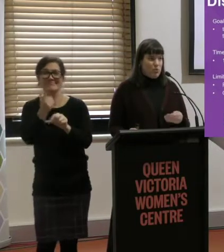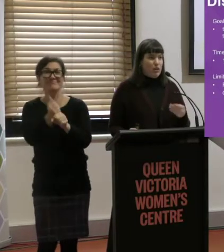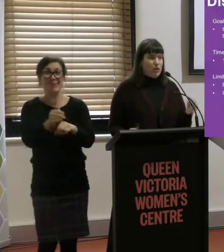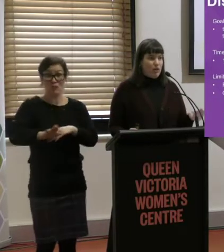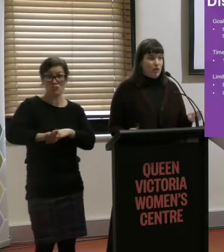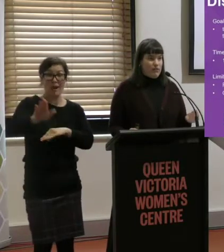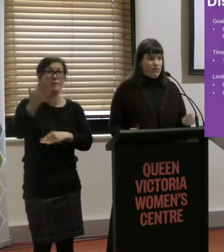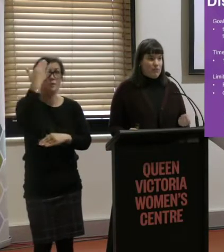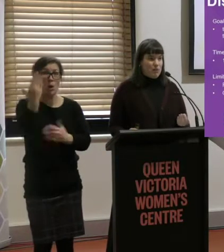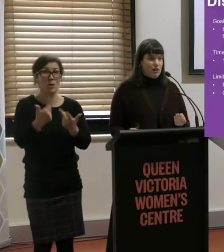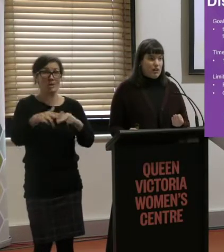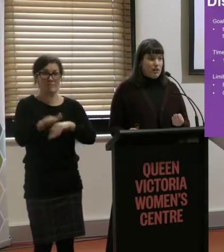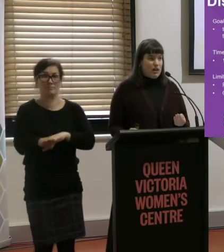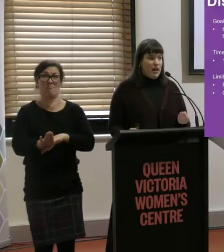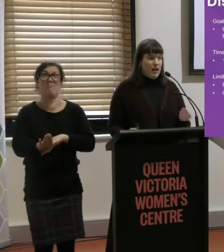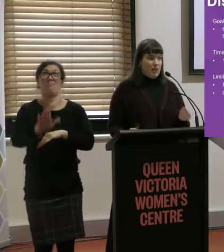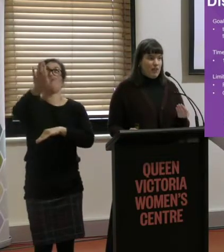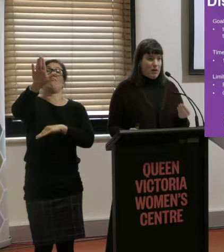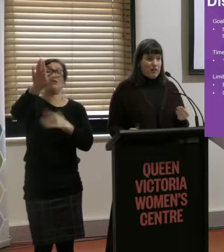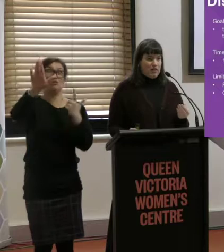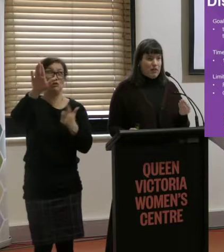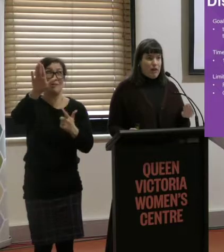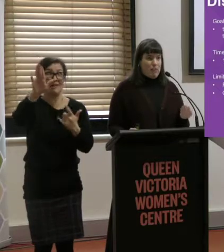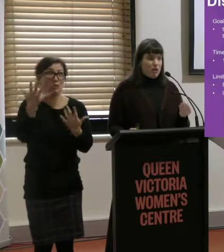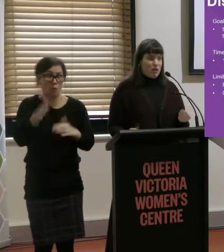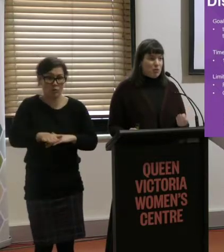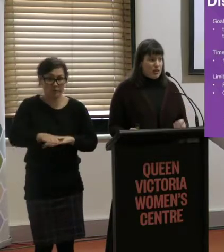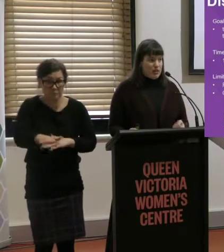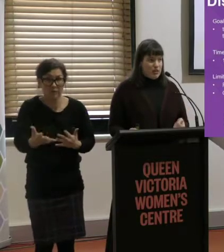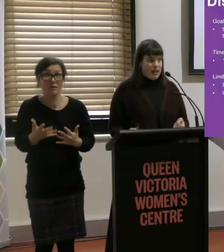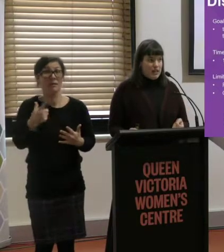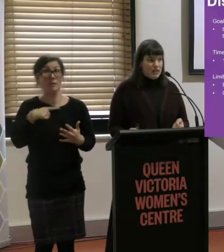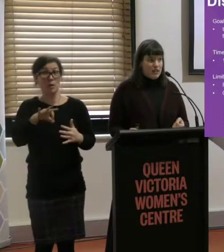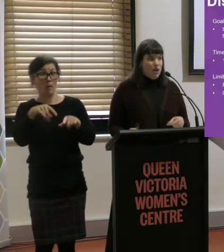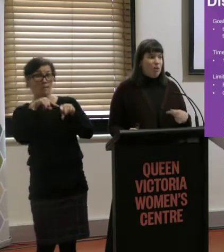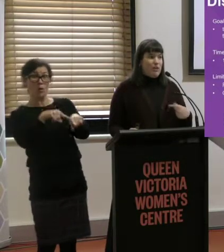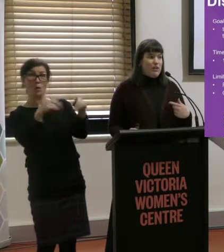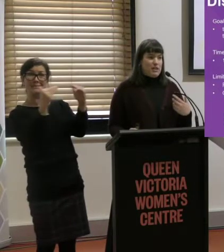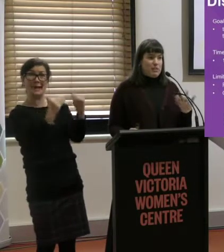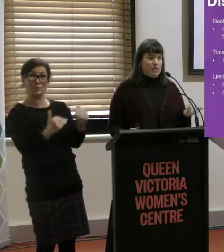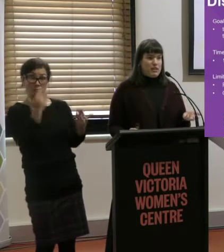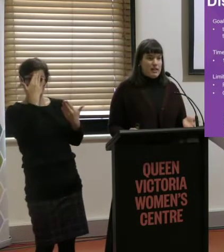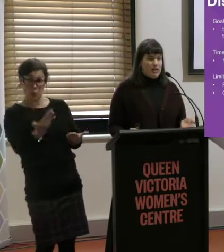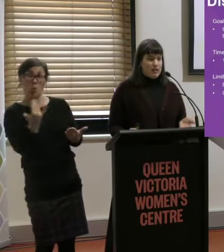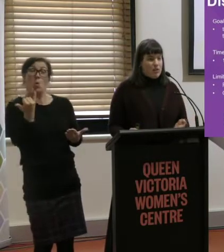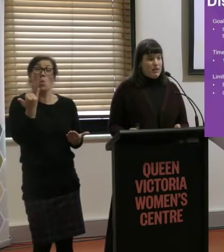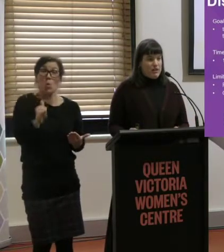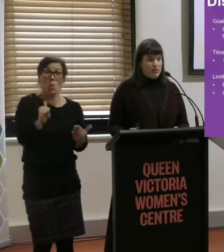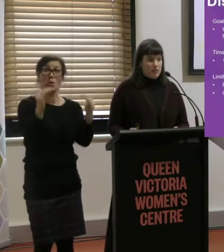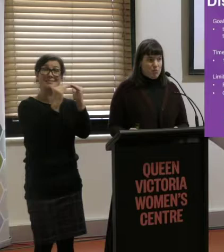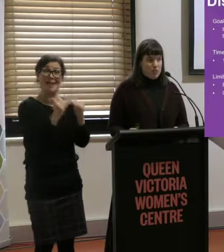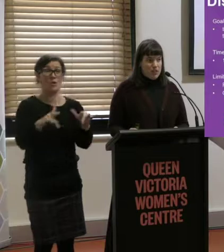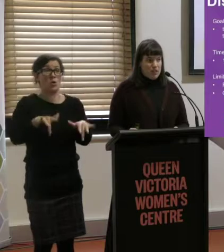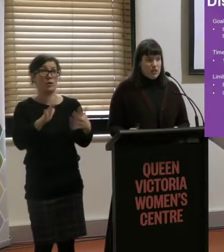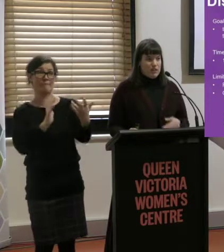a wheelchair. We don't know if that is because that ramp is not compliant with the standards or whether that's because the standards are not meeting the